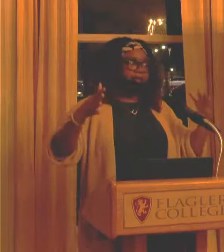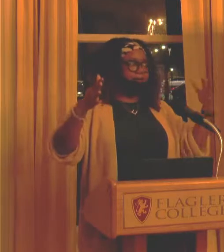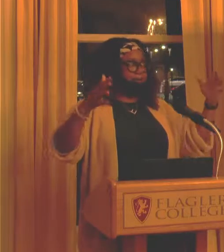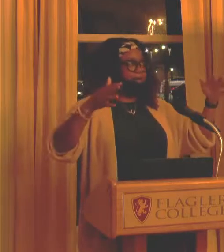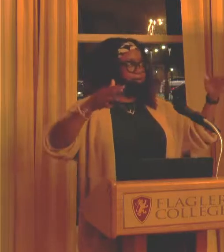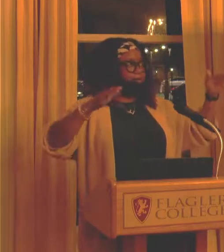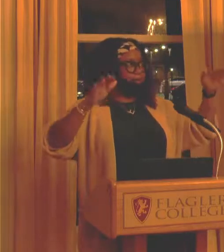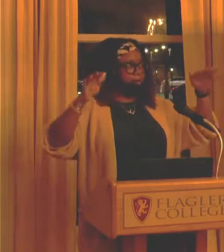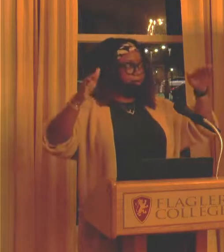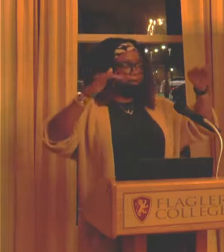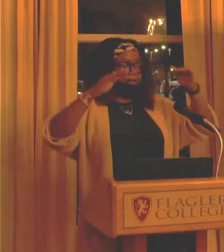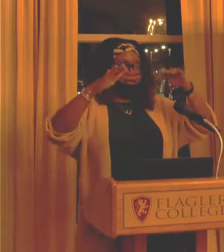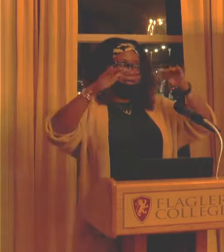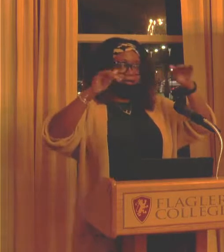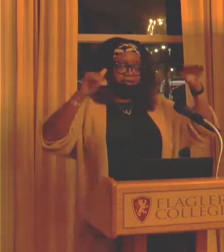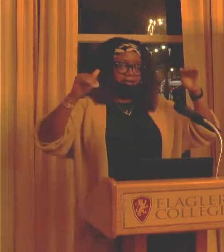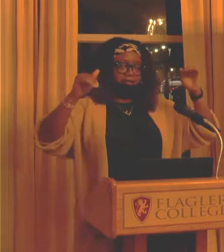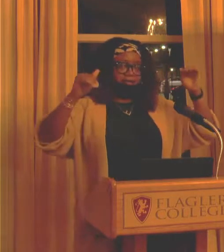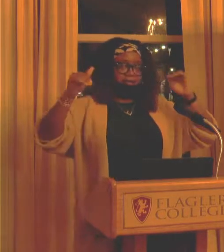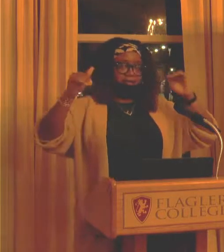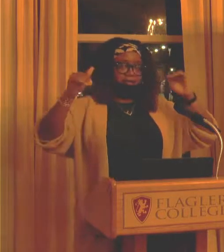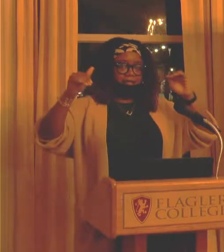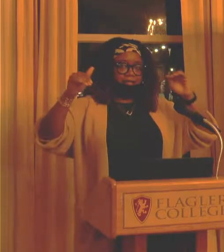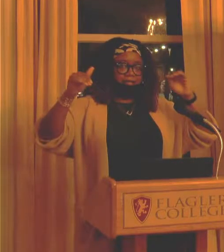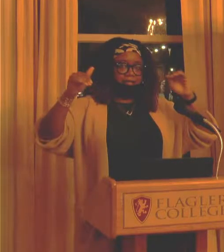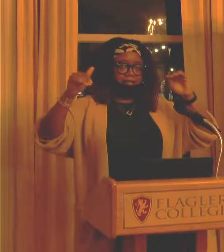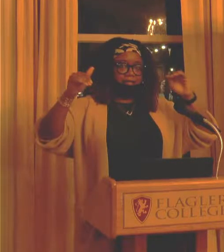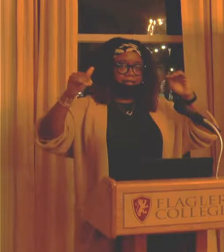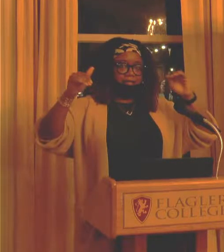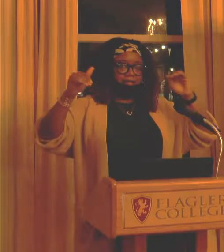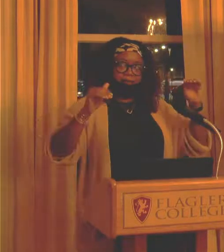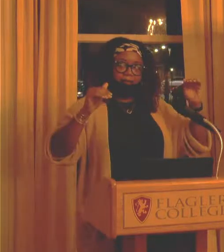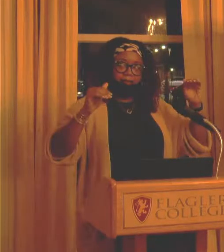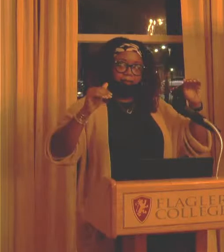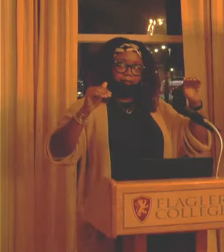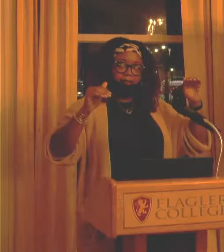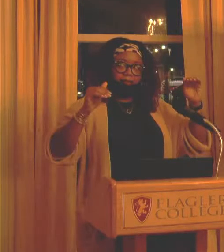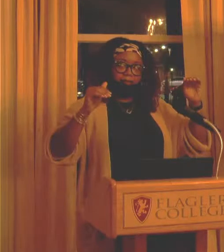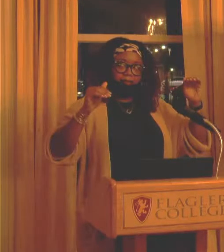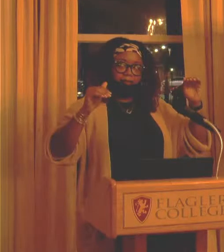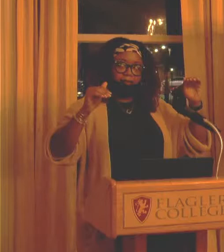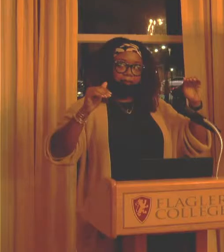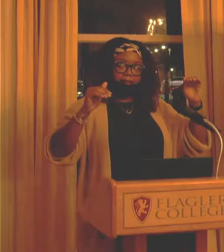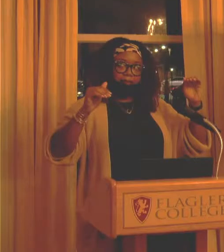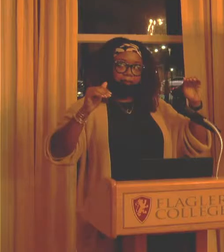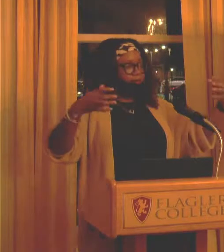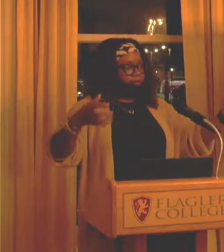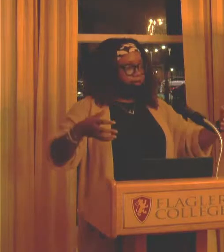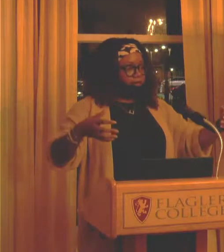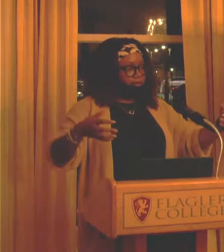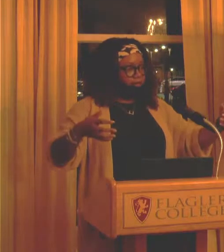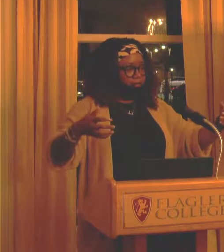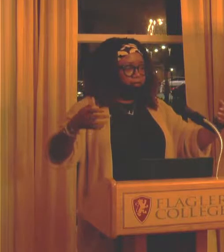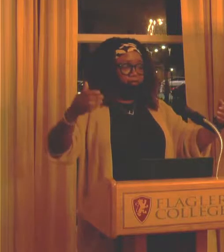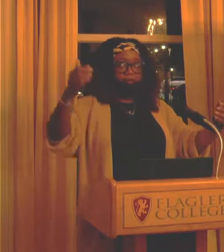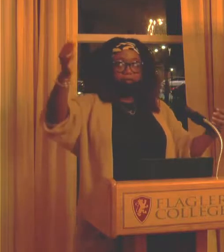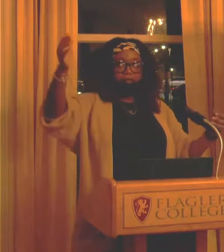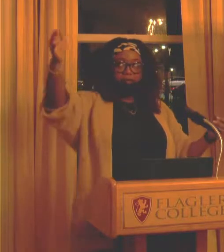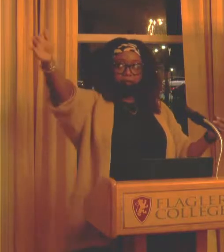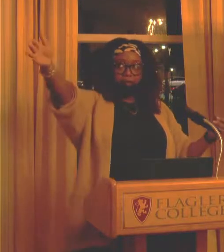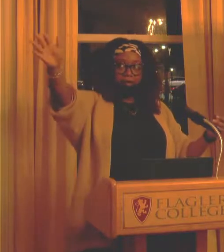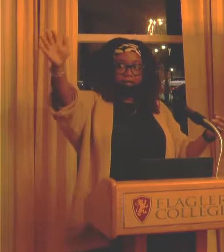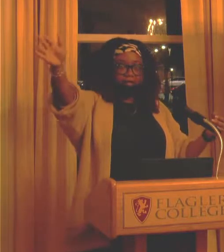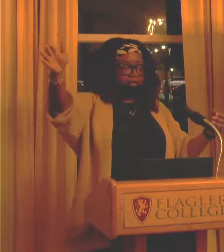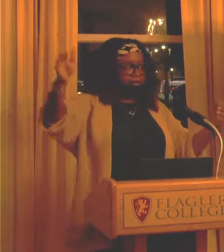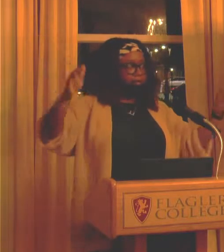a lot of times, a lot of the times how the paintings exist in the space, that's a part of the piece. So, typically